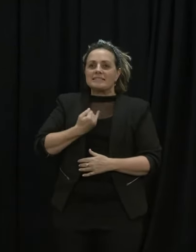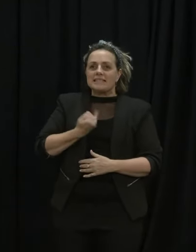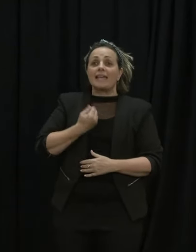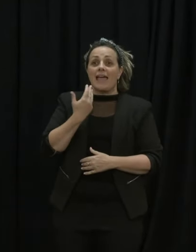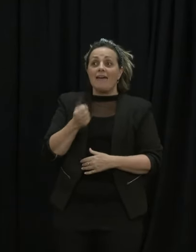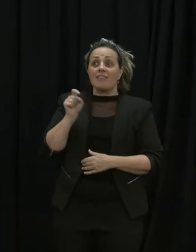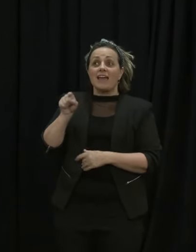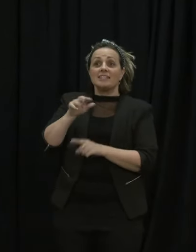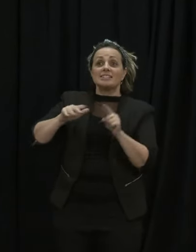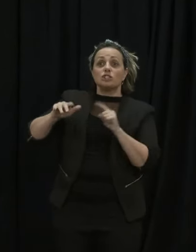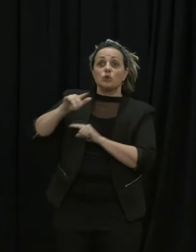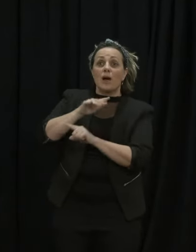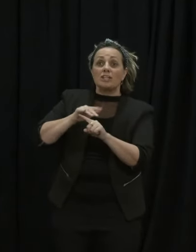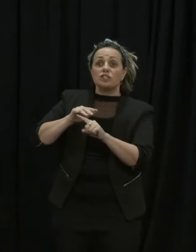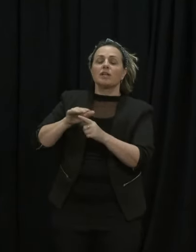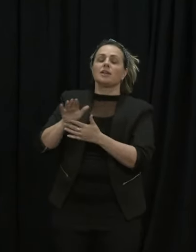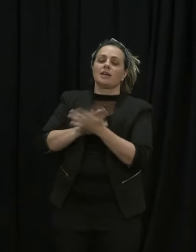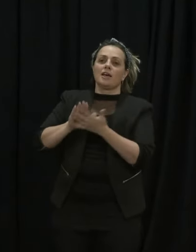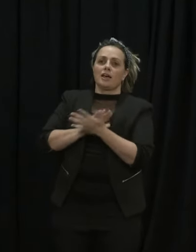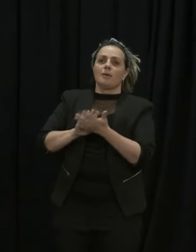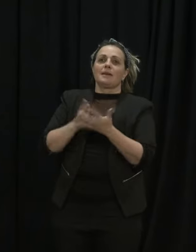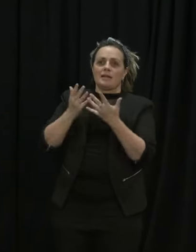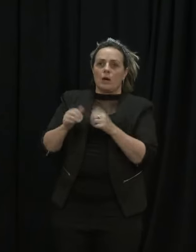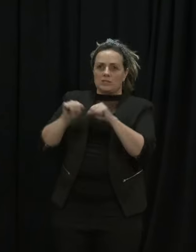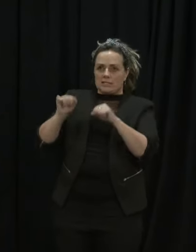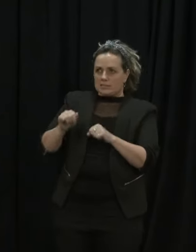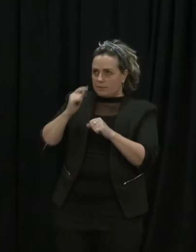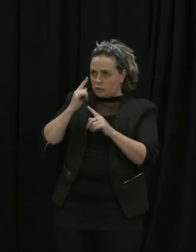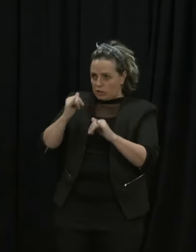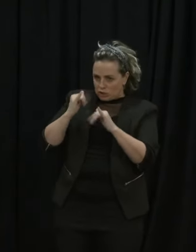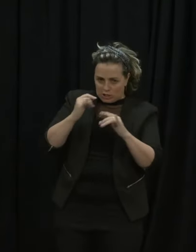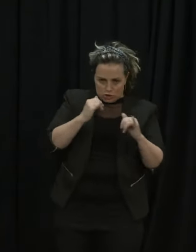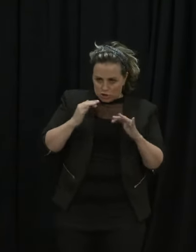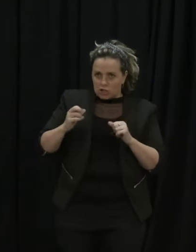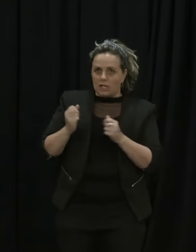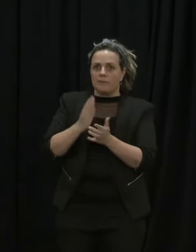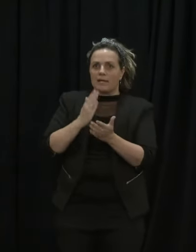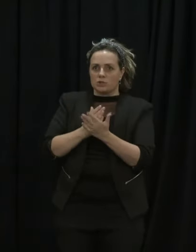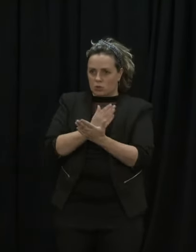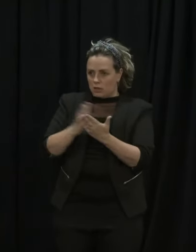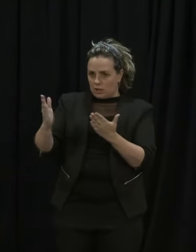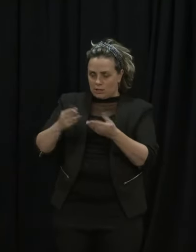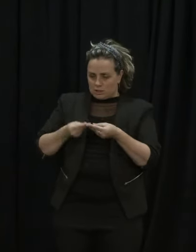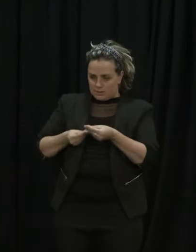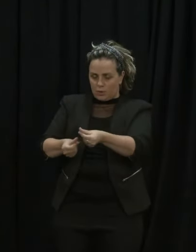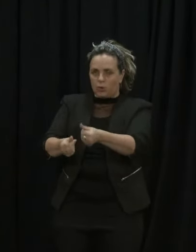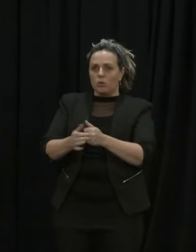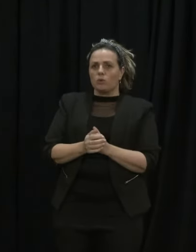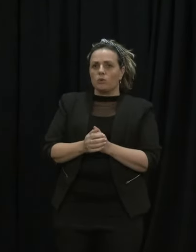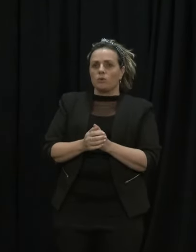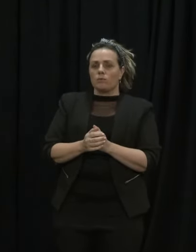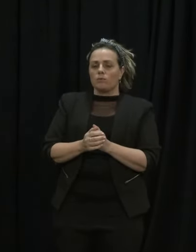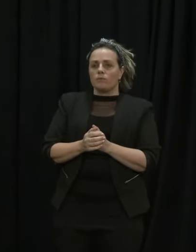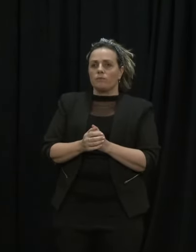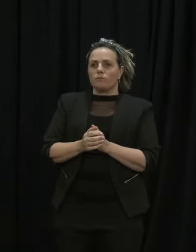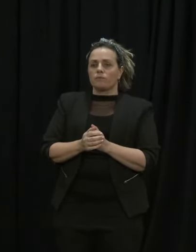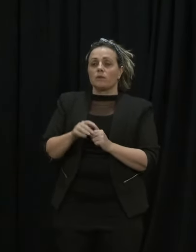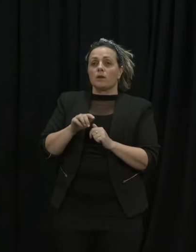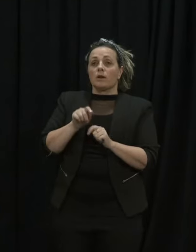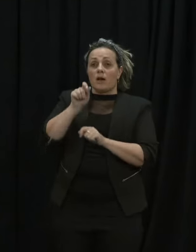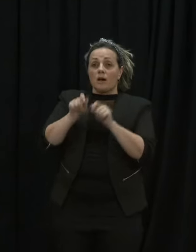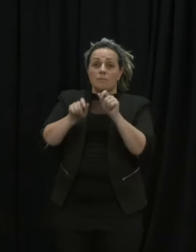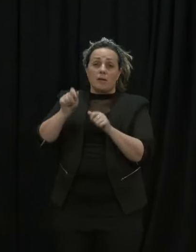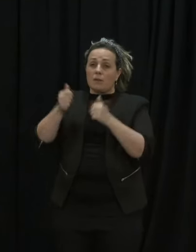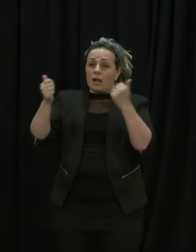So processes and systems get constantly checked. I think I've said it a number of times before that with the numbers of people who are